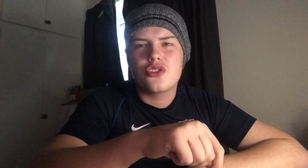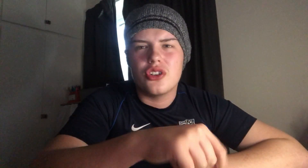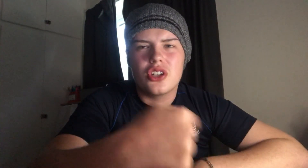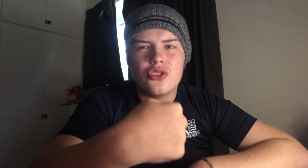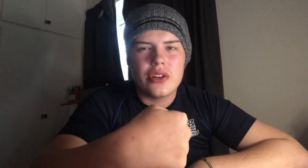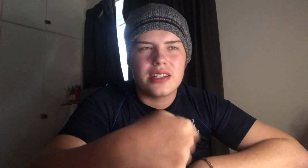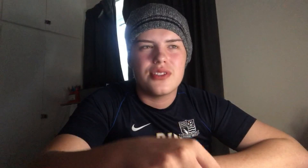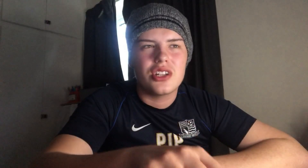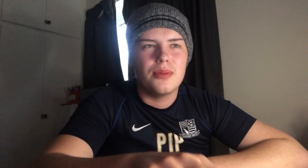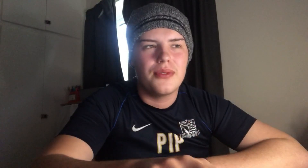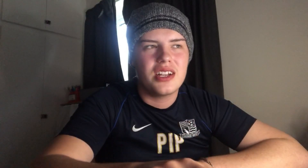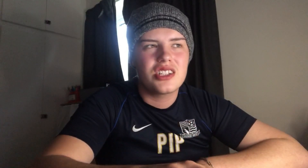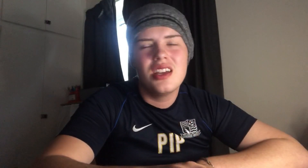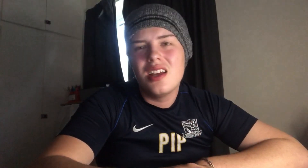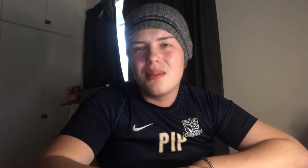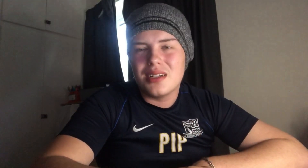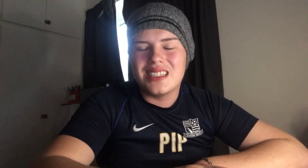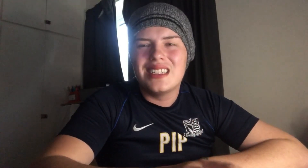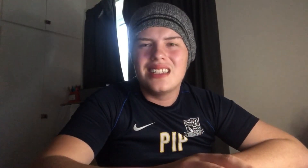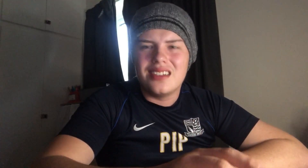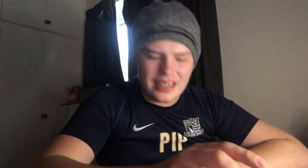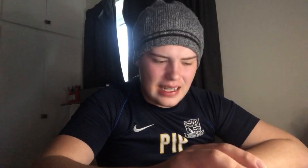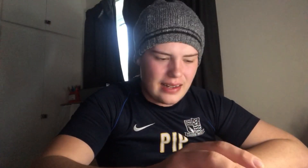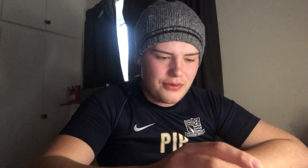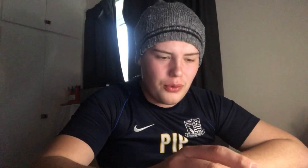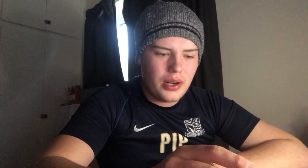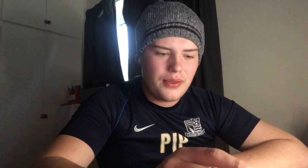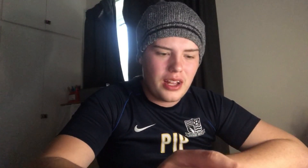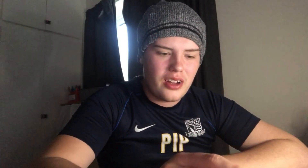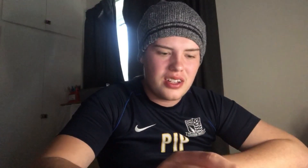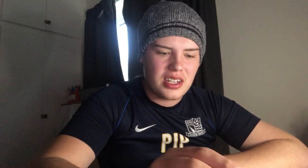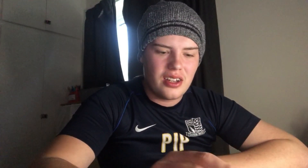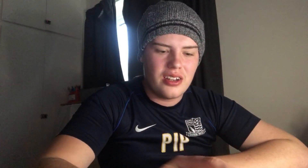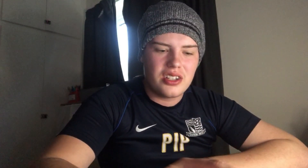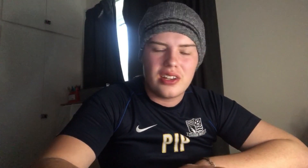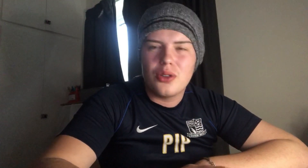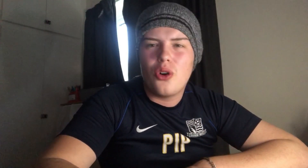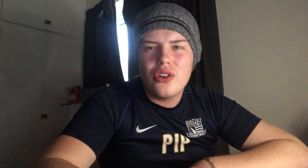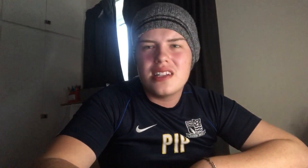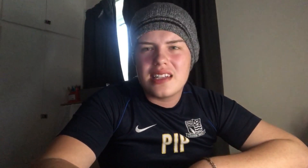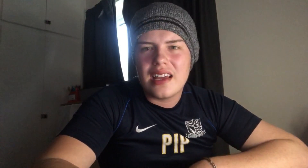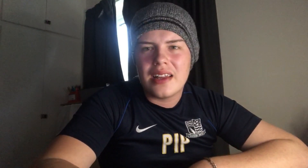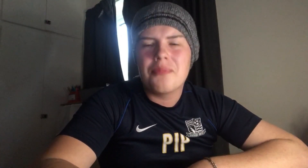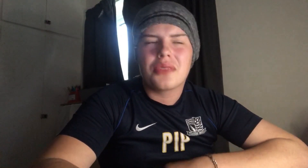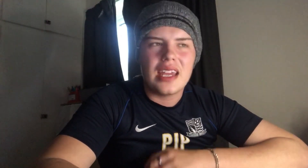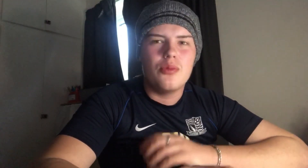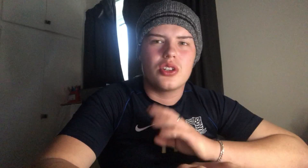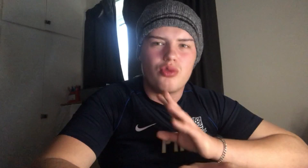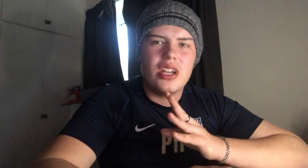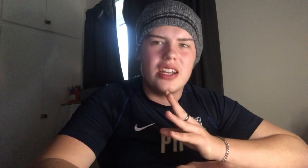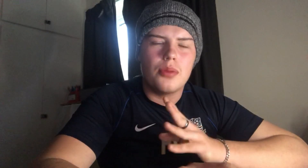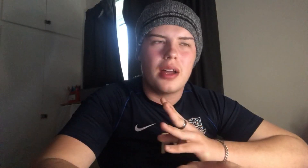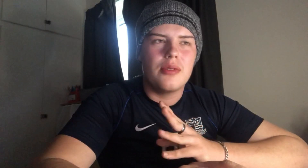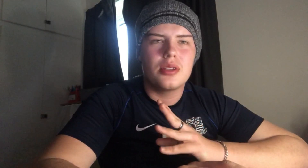extra on your contract if you sign with us. But nah, for one of the highest earners, I thought on his day, he was a really good player. was